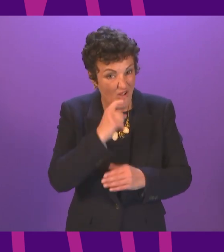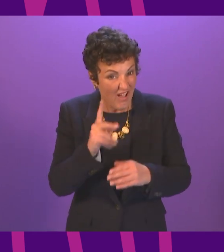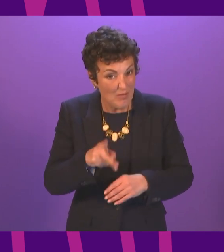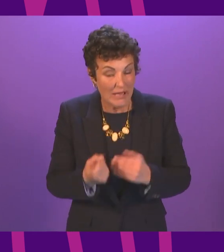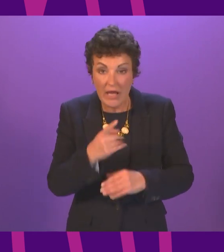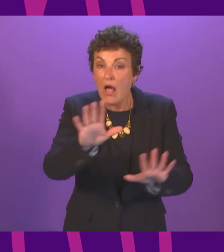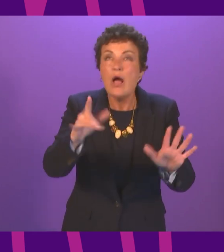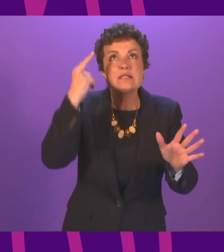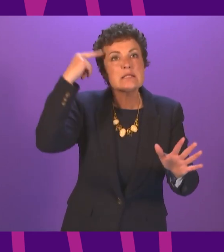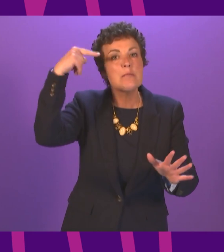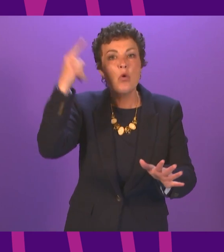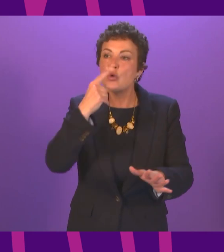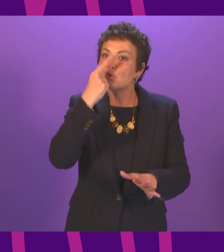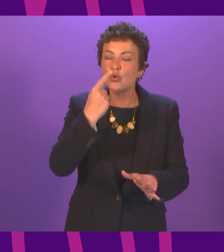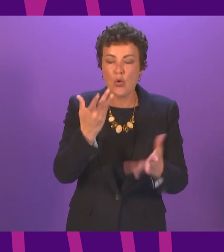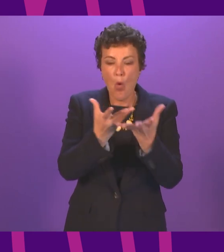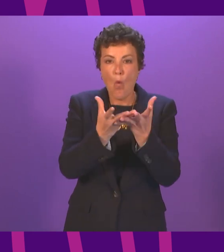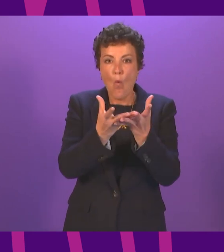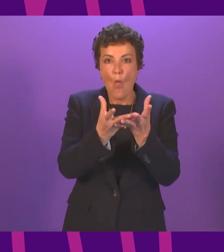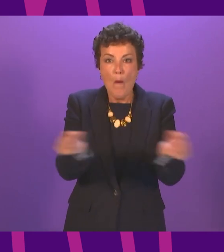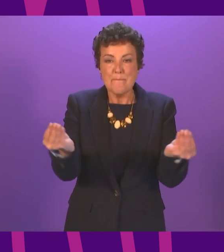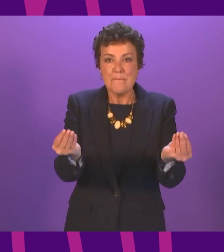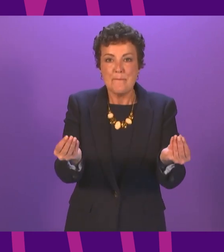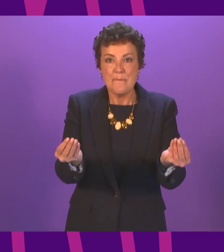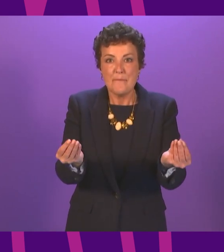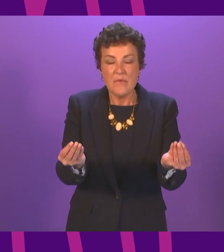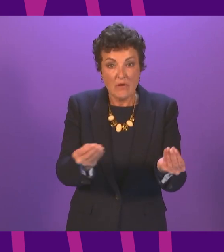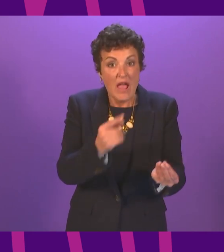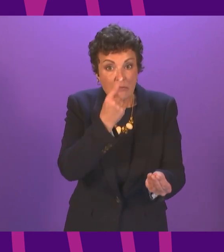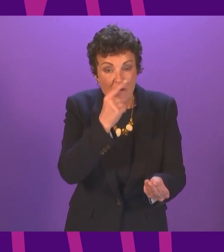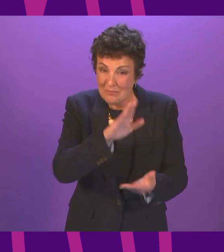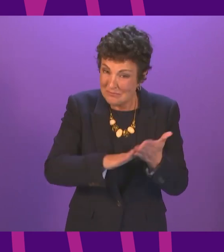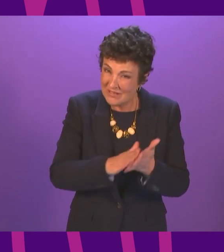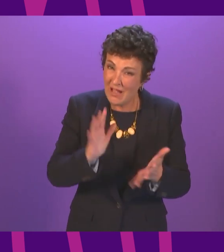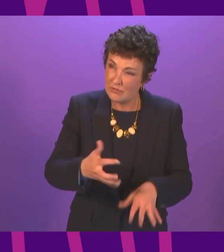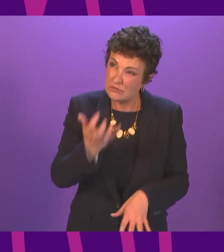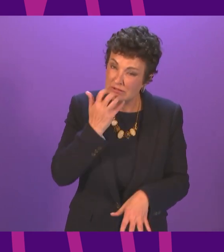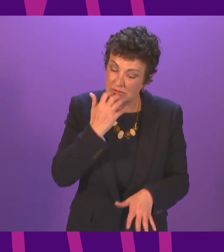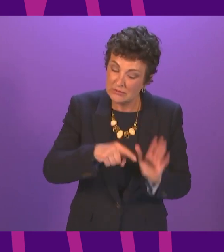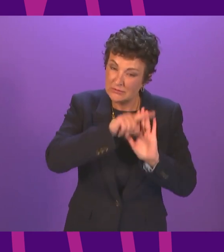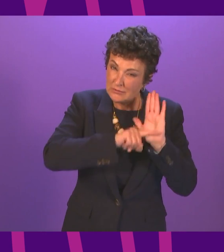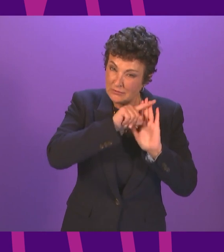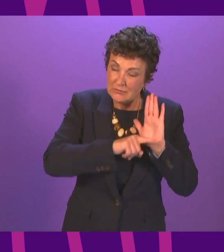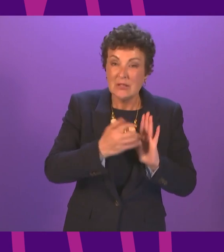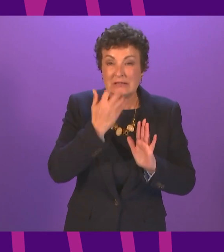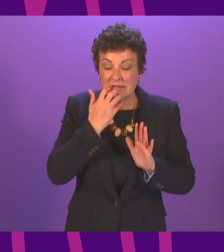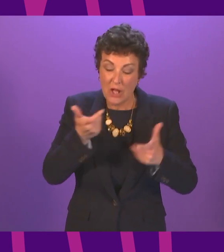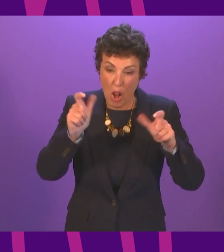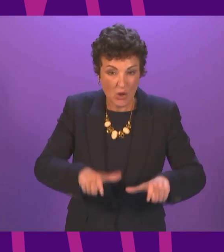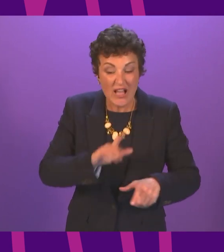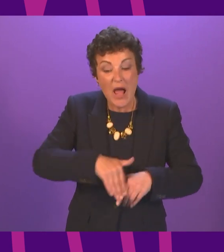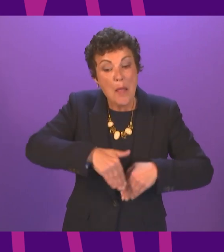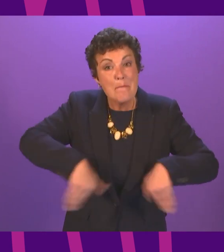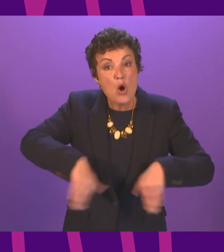were possible, it would come at the cost of more ongoing restrictions, more lockdowns and closing our borders